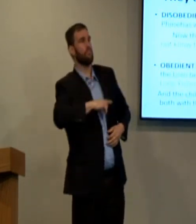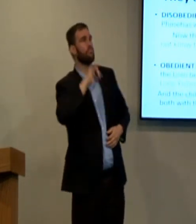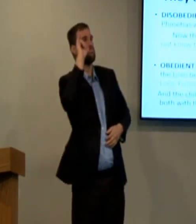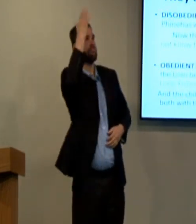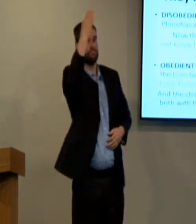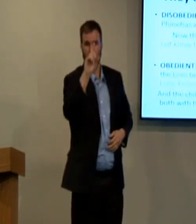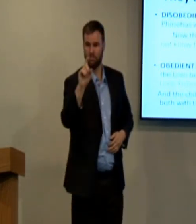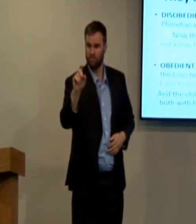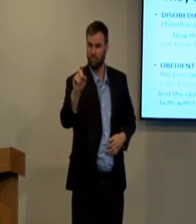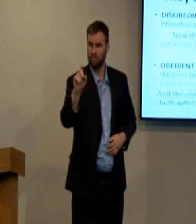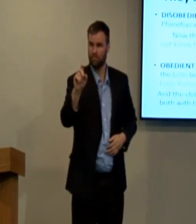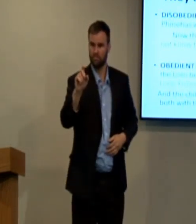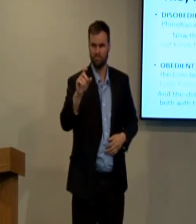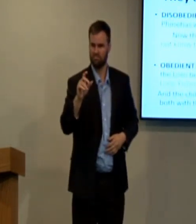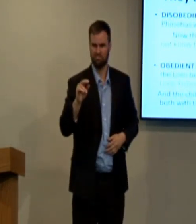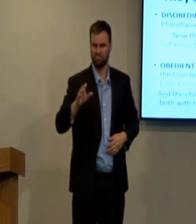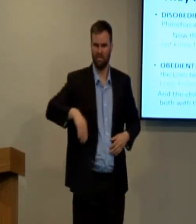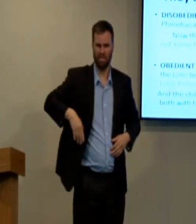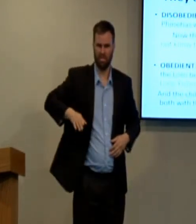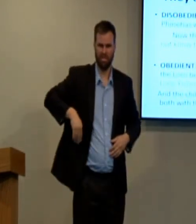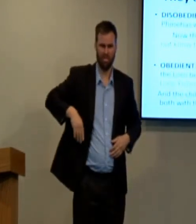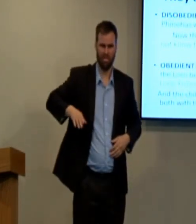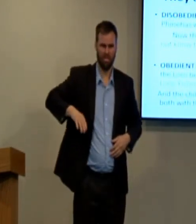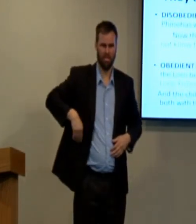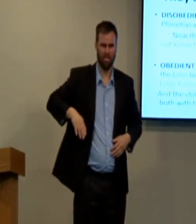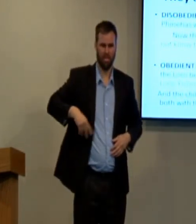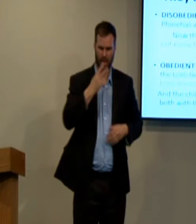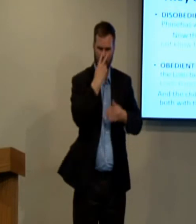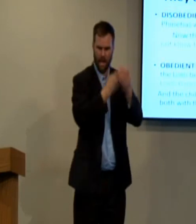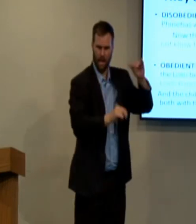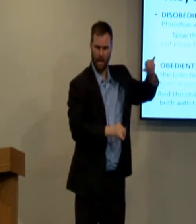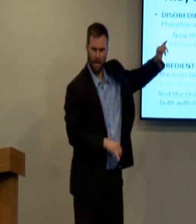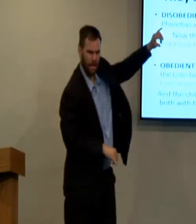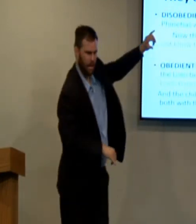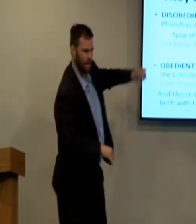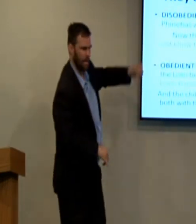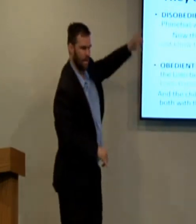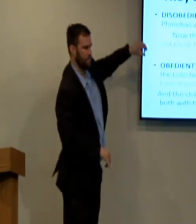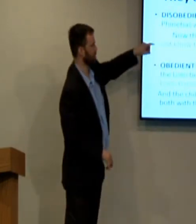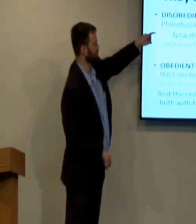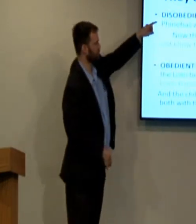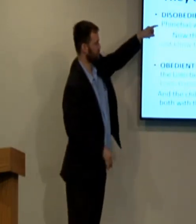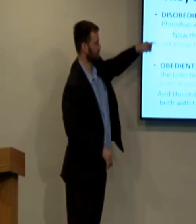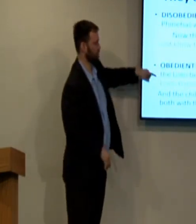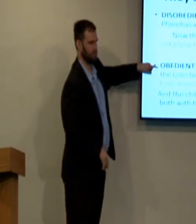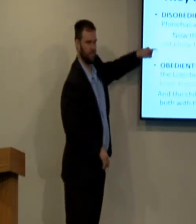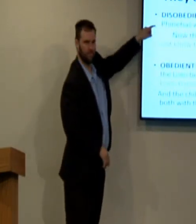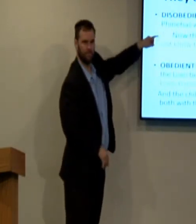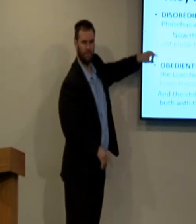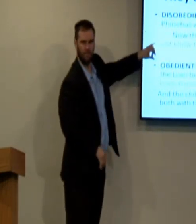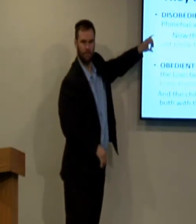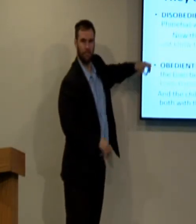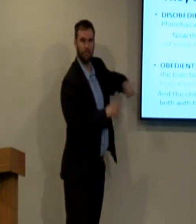Eli and the sons, they're doing work before God, but they have had no personal interaction with God.